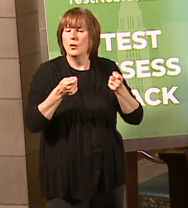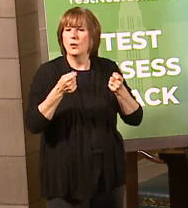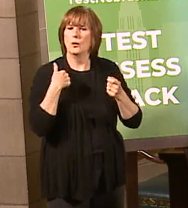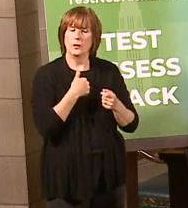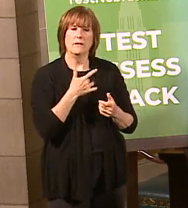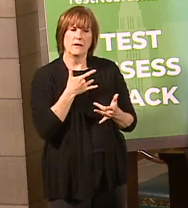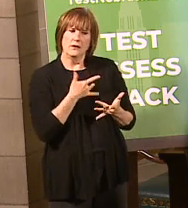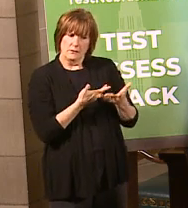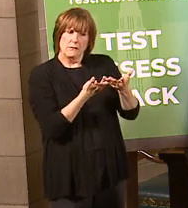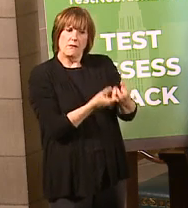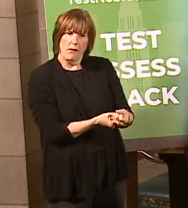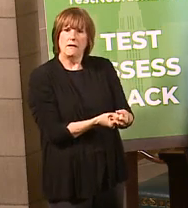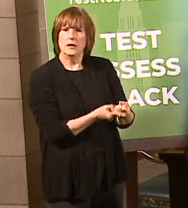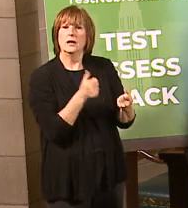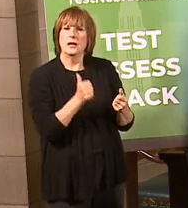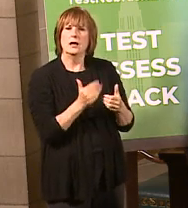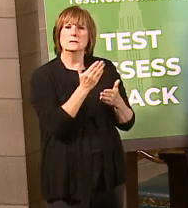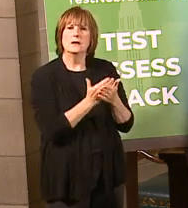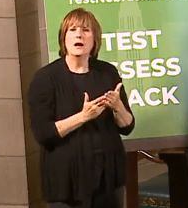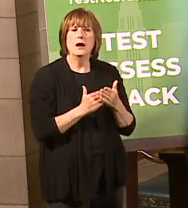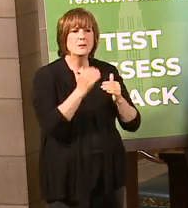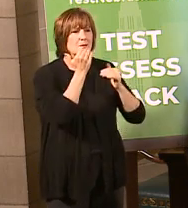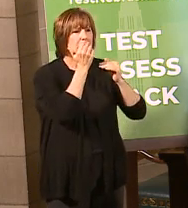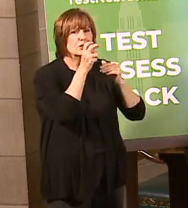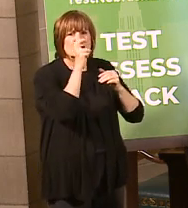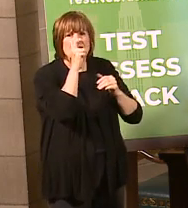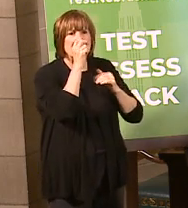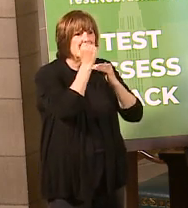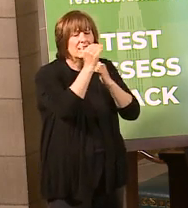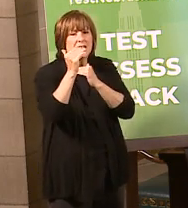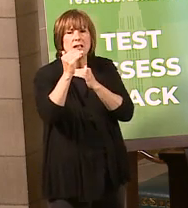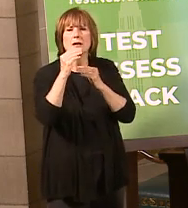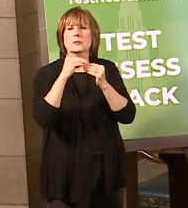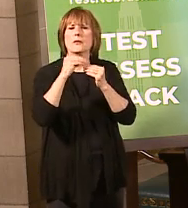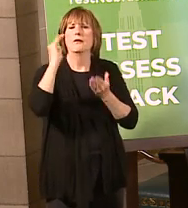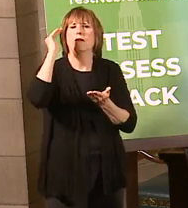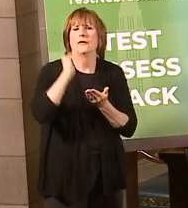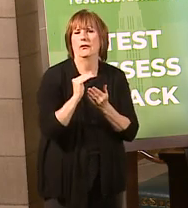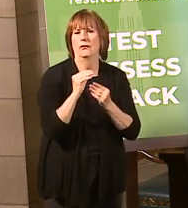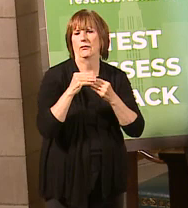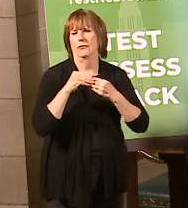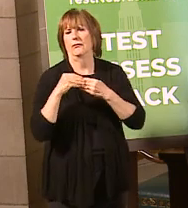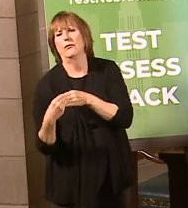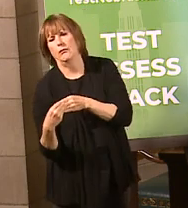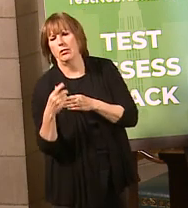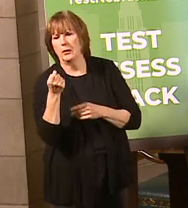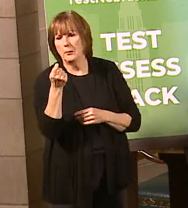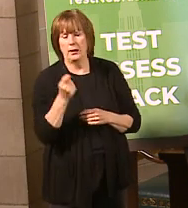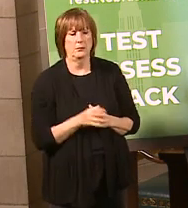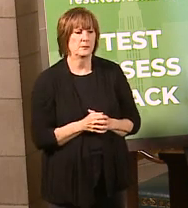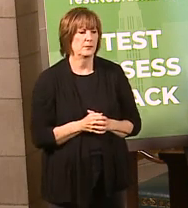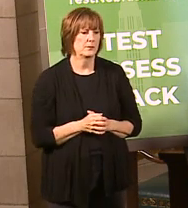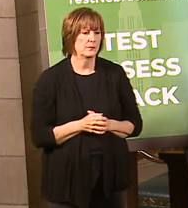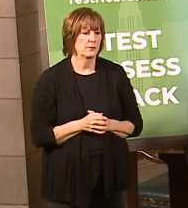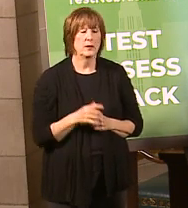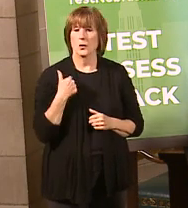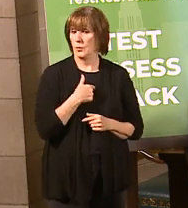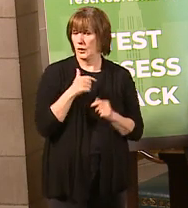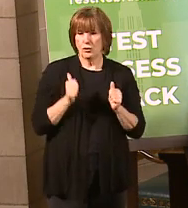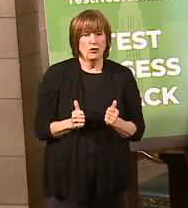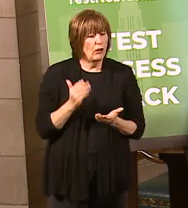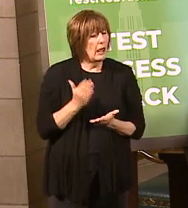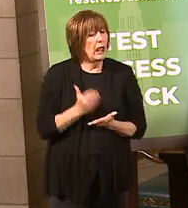confidence to be able to start loosening some of these restrictions. Again, it gets back to that analogy I used. We could end